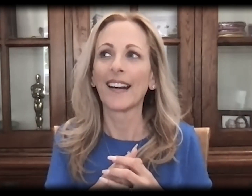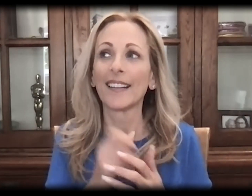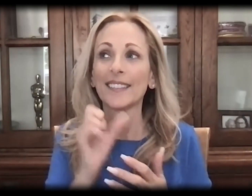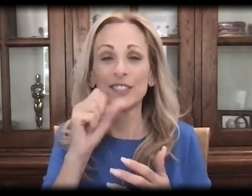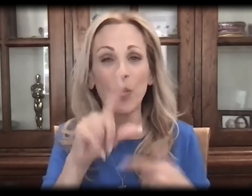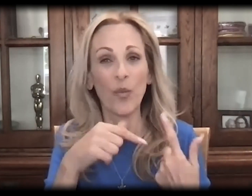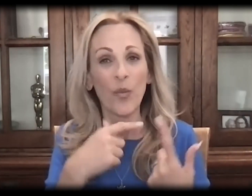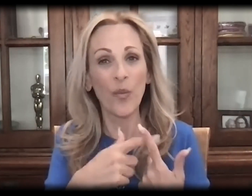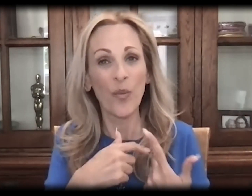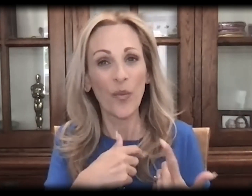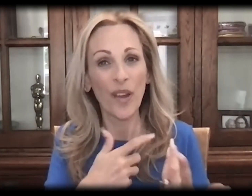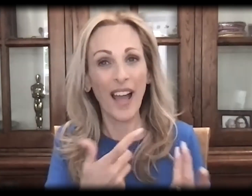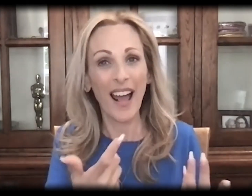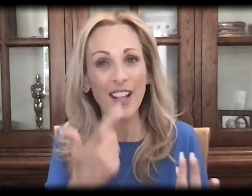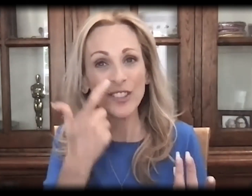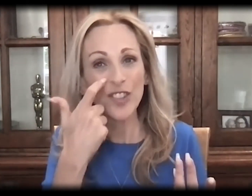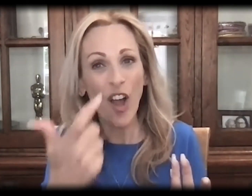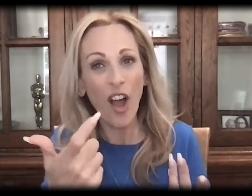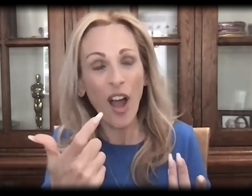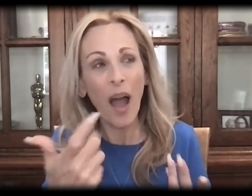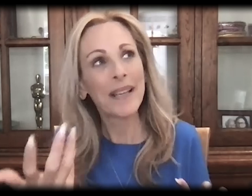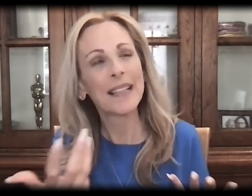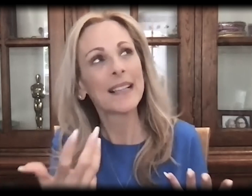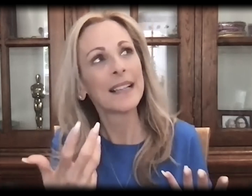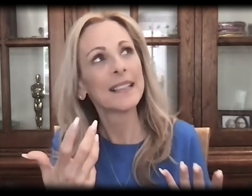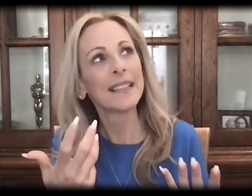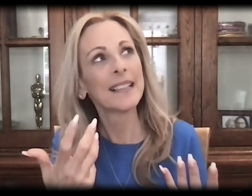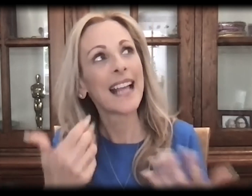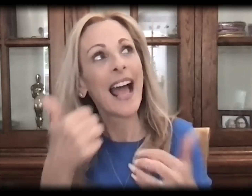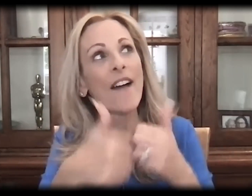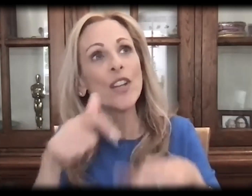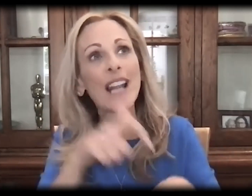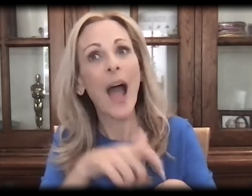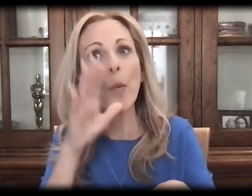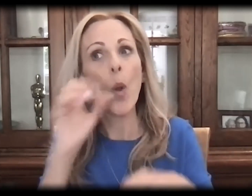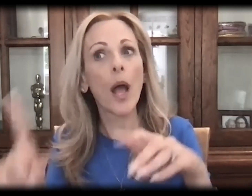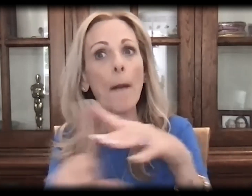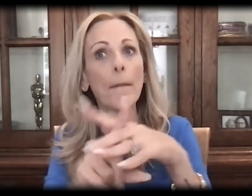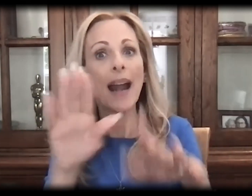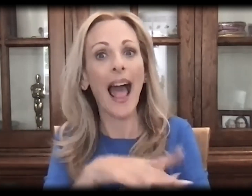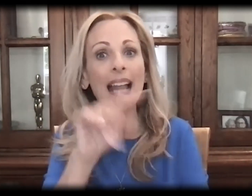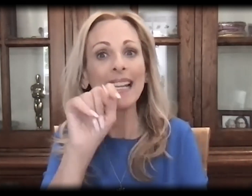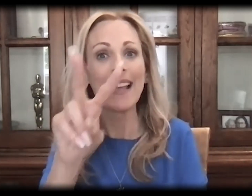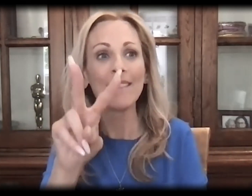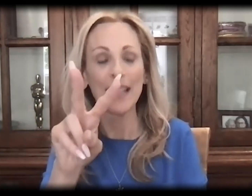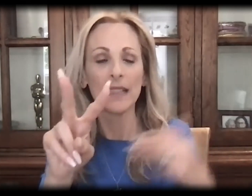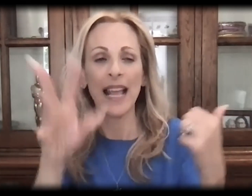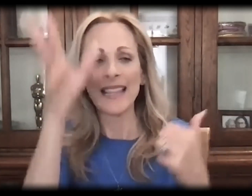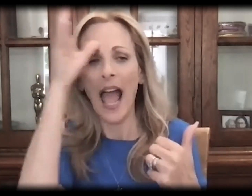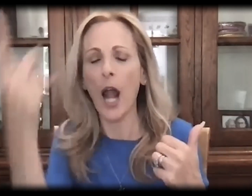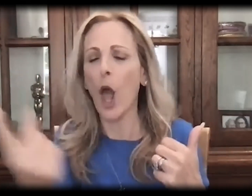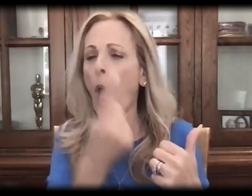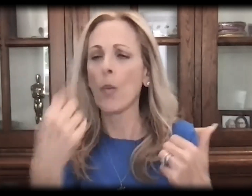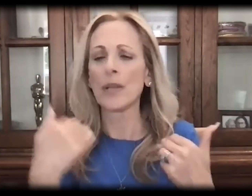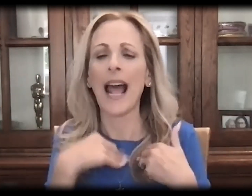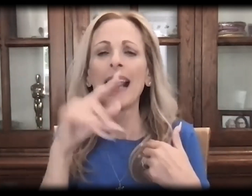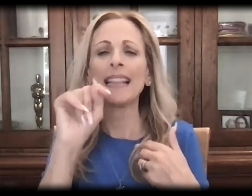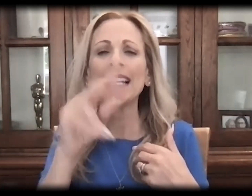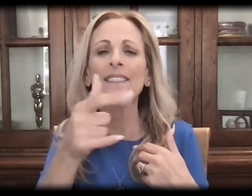It, it, I mean, so when, when, when I saw that, every time, I mean, would, it would show annually on television.